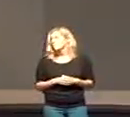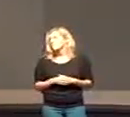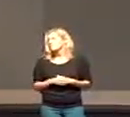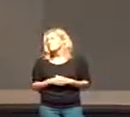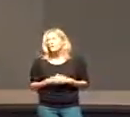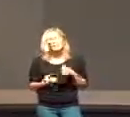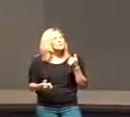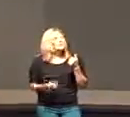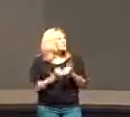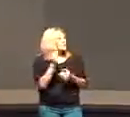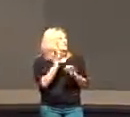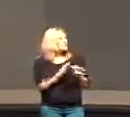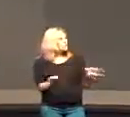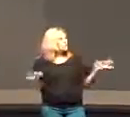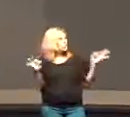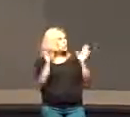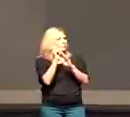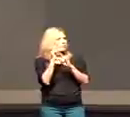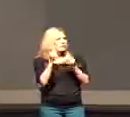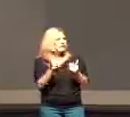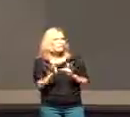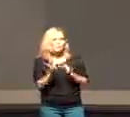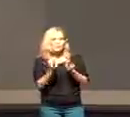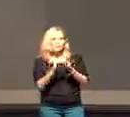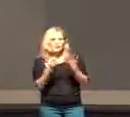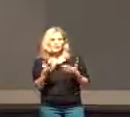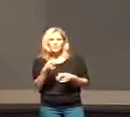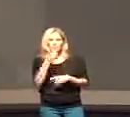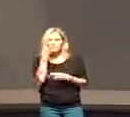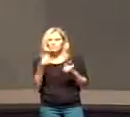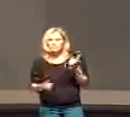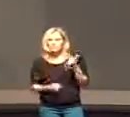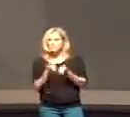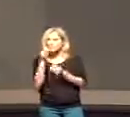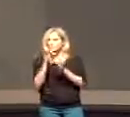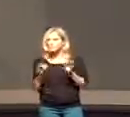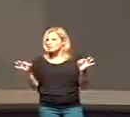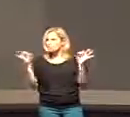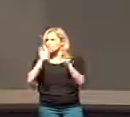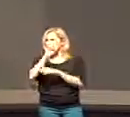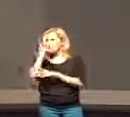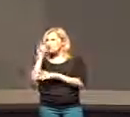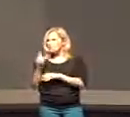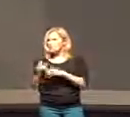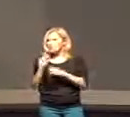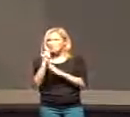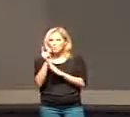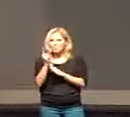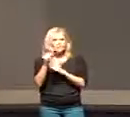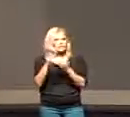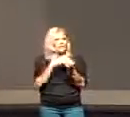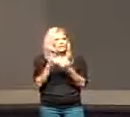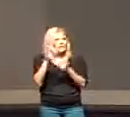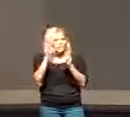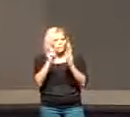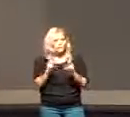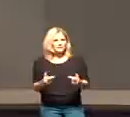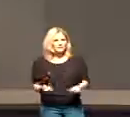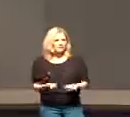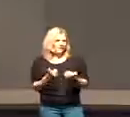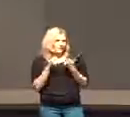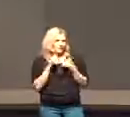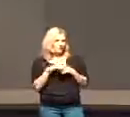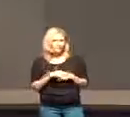It's one of the most important moments in the Bible, because it's one of the most important questions and moments in any person's life.